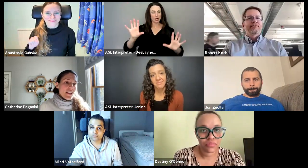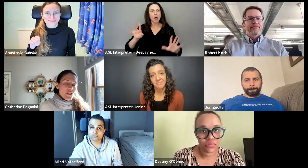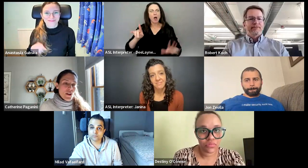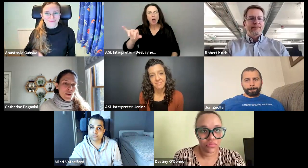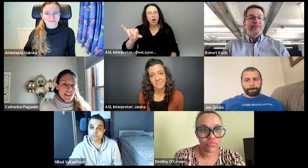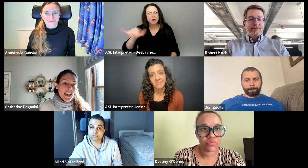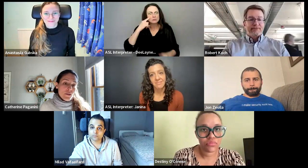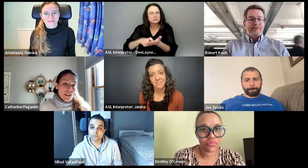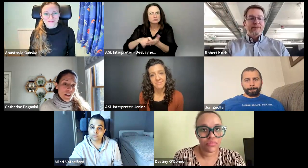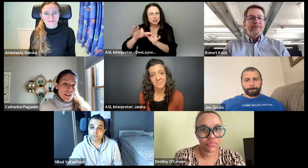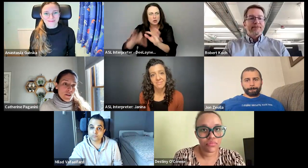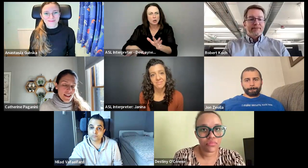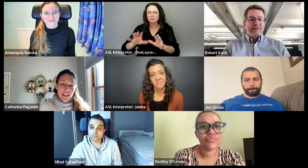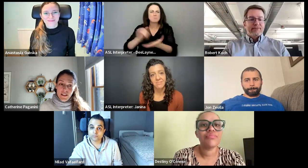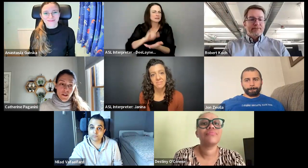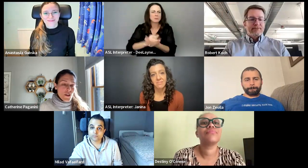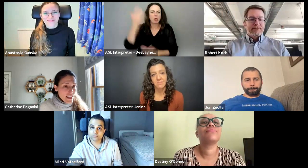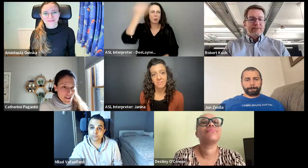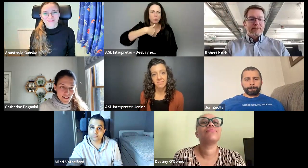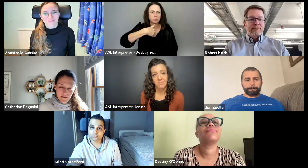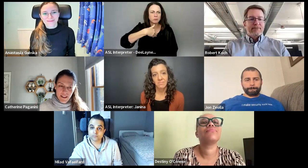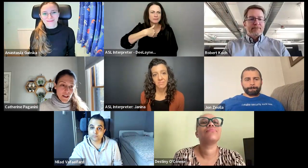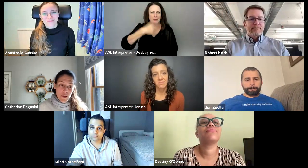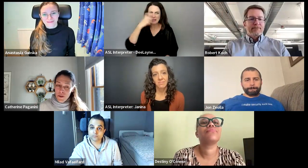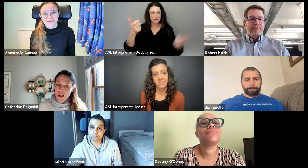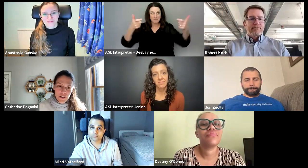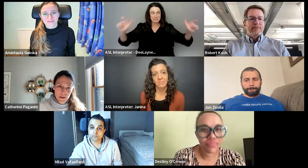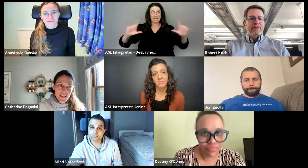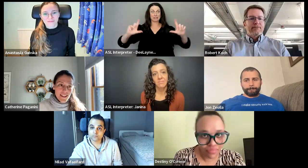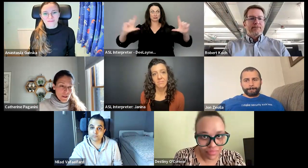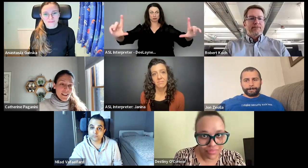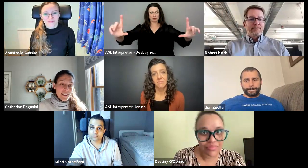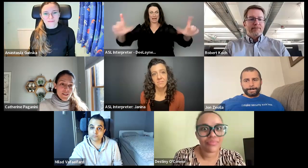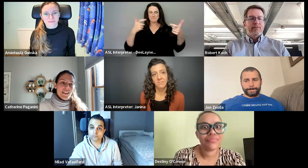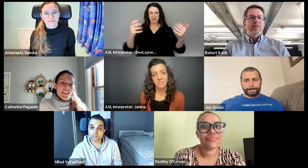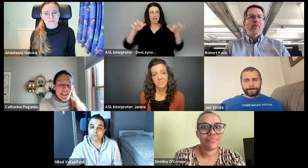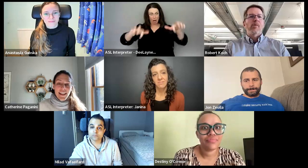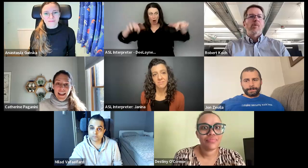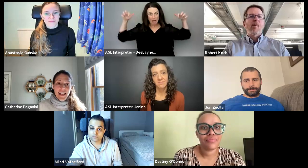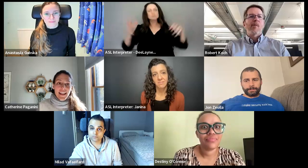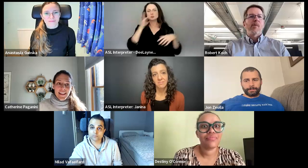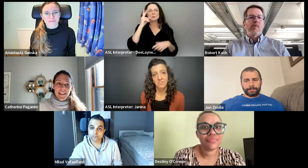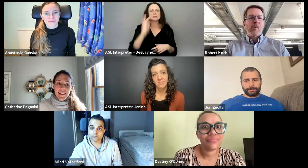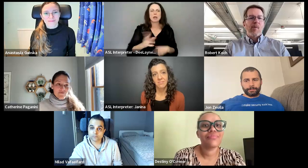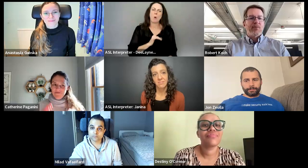will not see it. So I think that's really cool. Cause it's like, it's a huge stage. It's a huge production. You will see it's really cool.